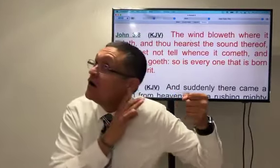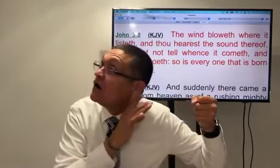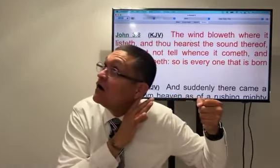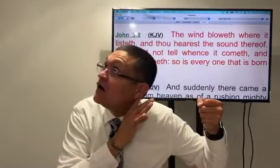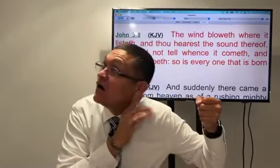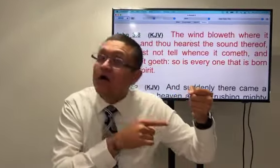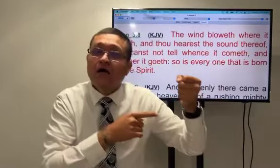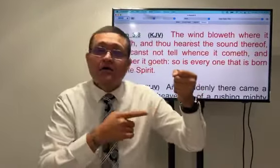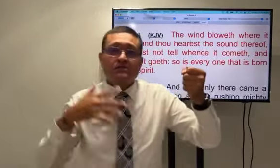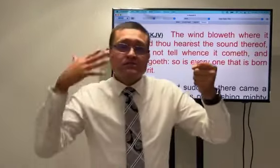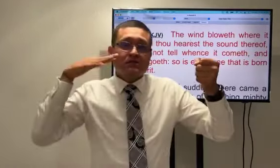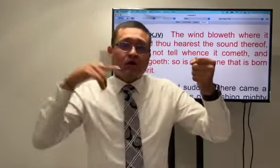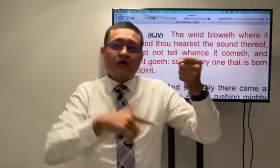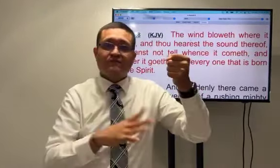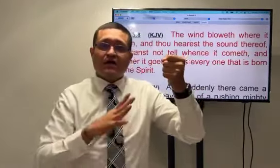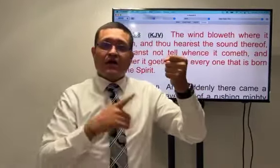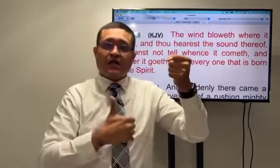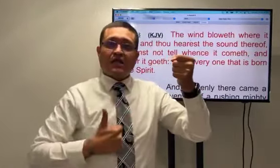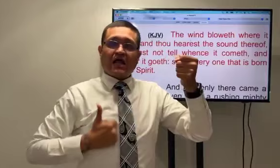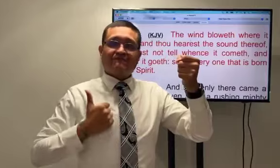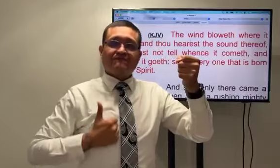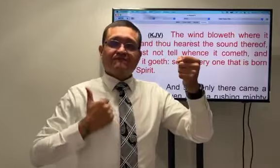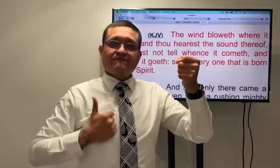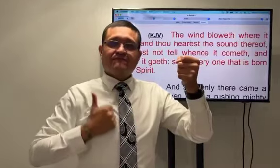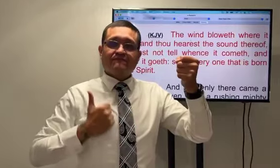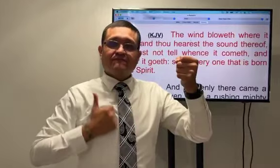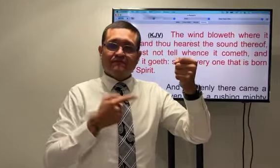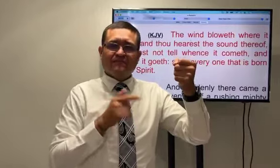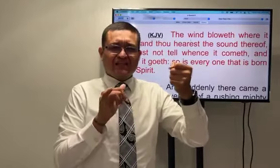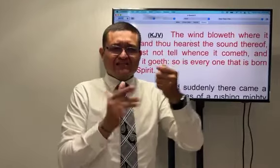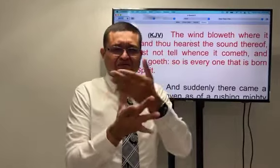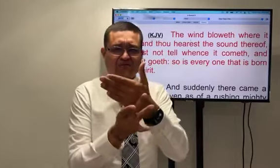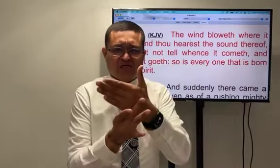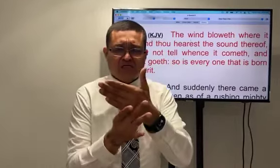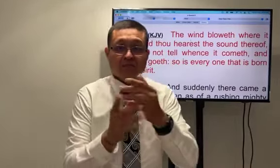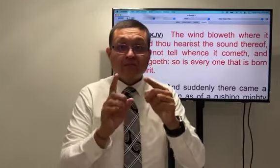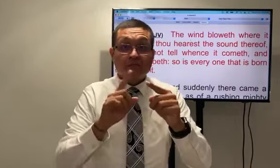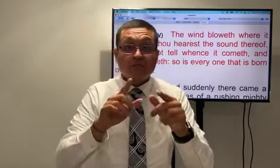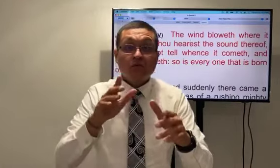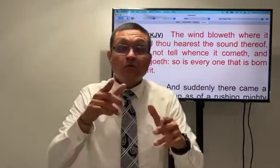and you make a sound and they know okay he's making a sound it's alive